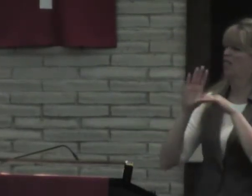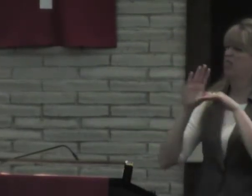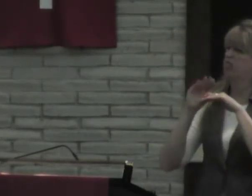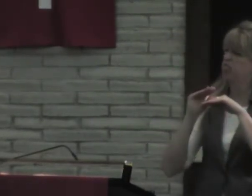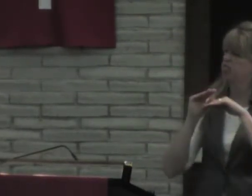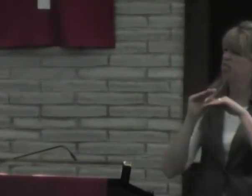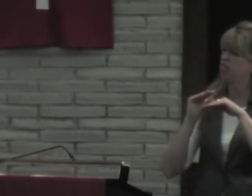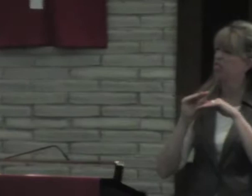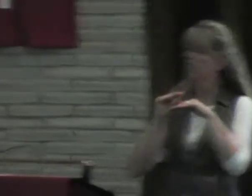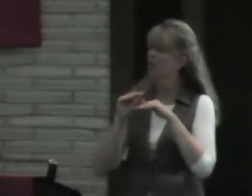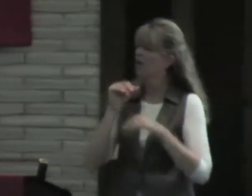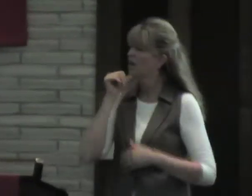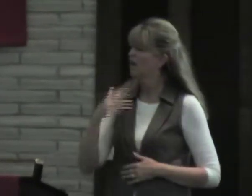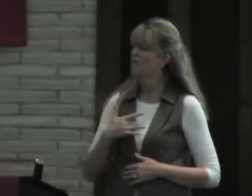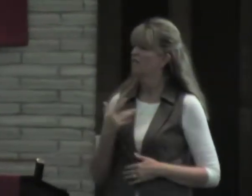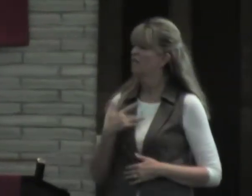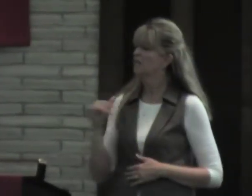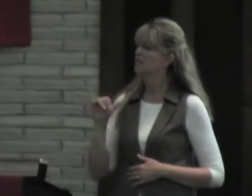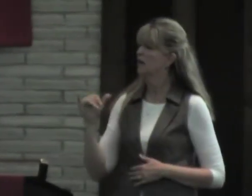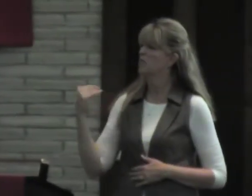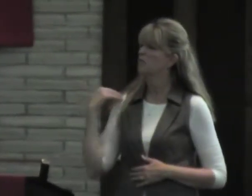I feel like my spirit, my battery's low.